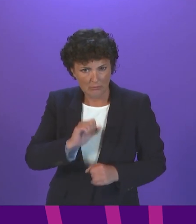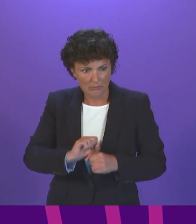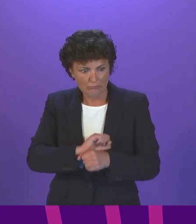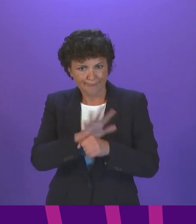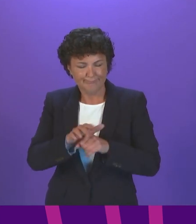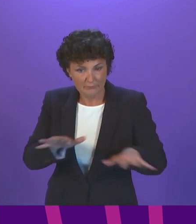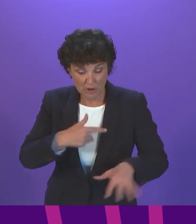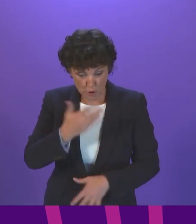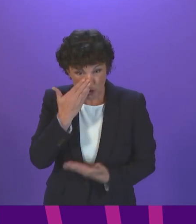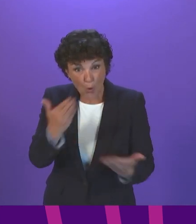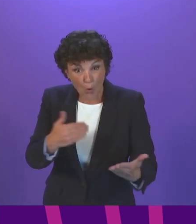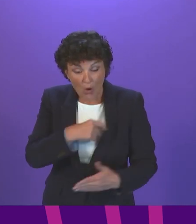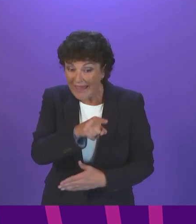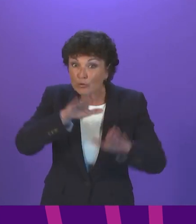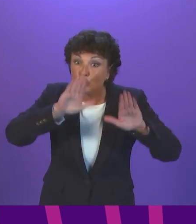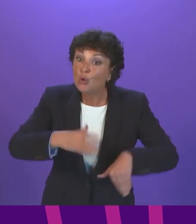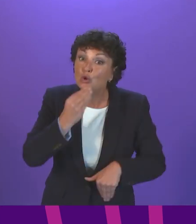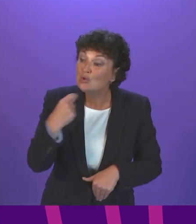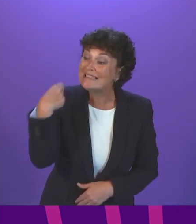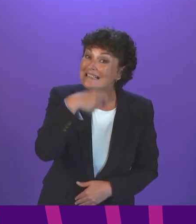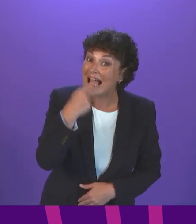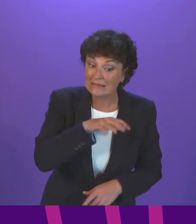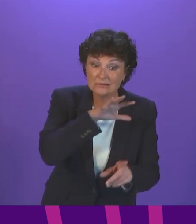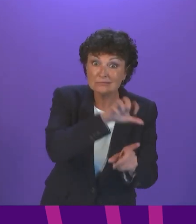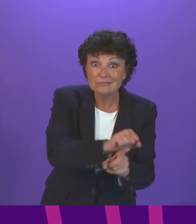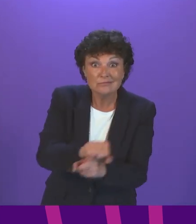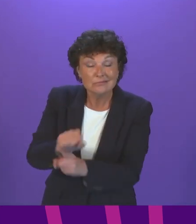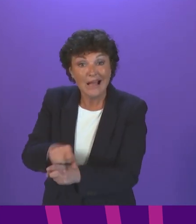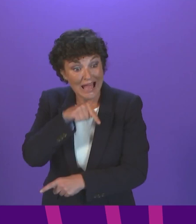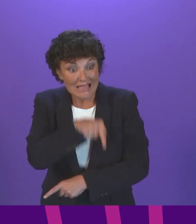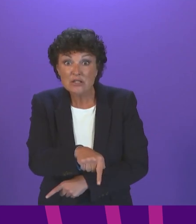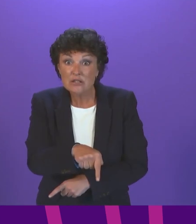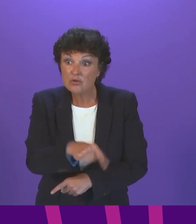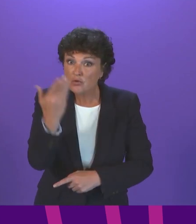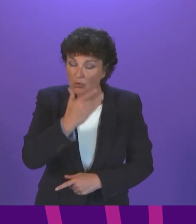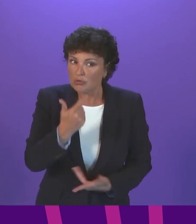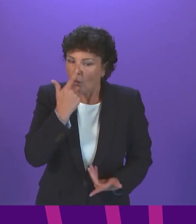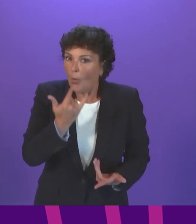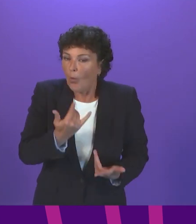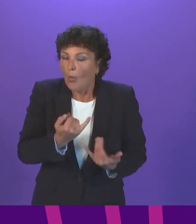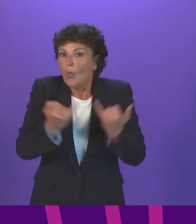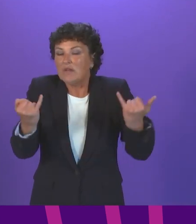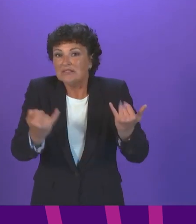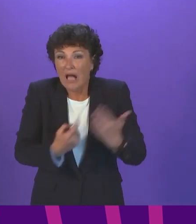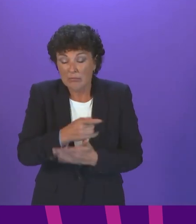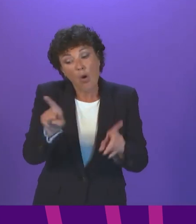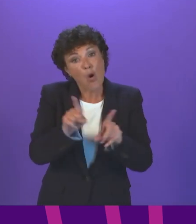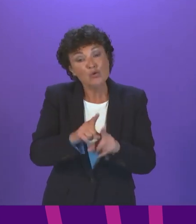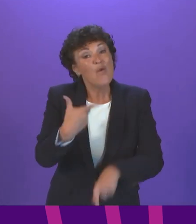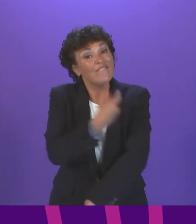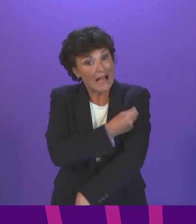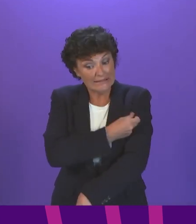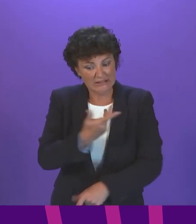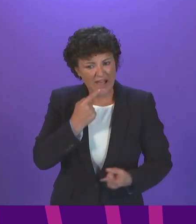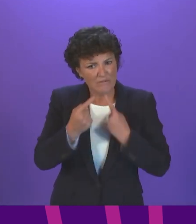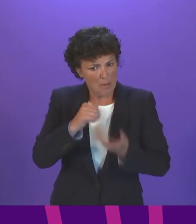not using test and protect in our schools and the devastating impact that has had. And on vaccines, data published today shows